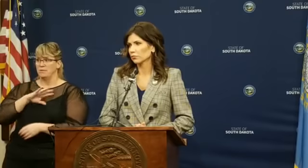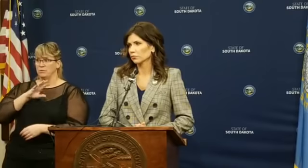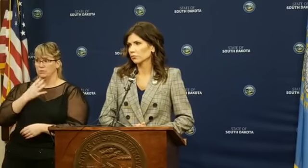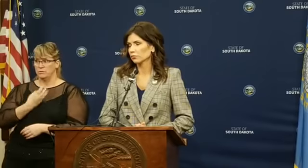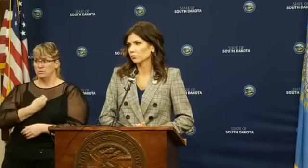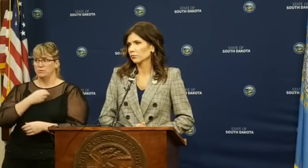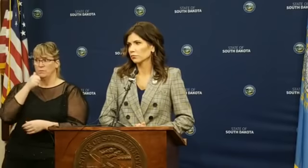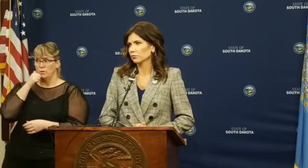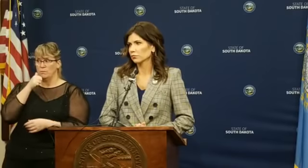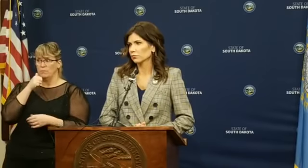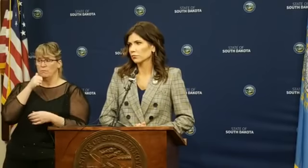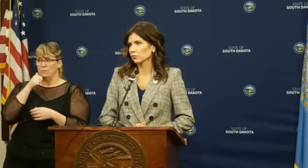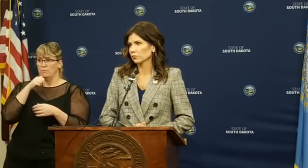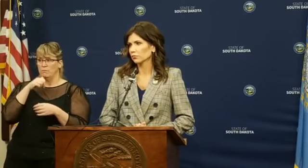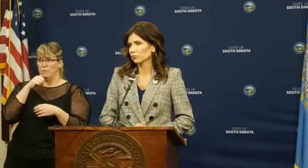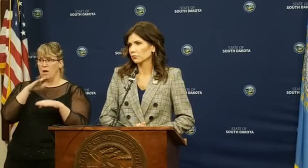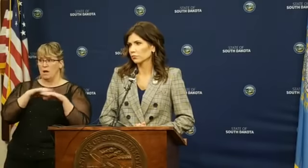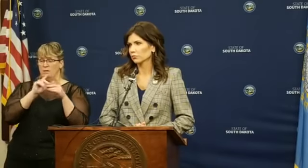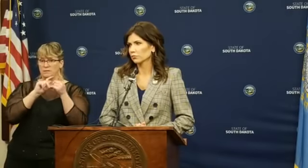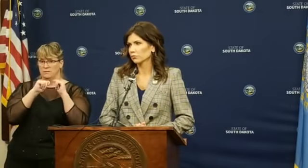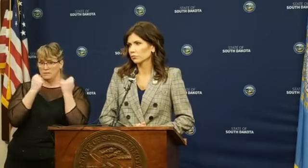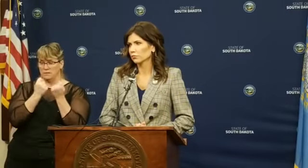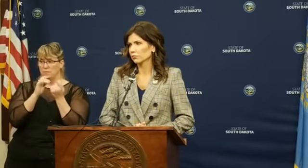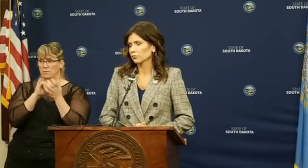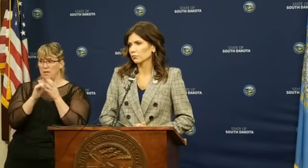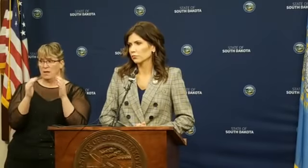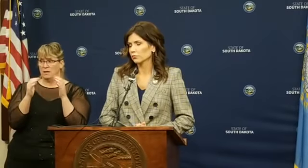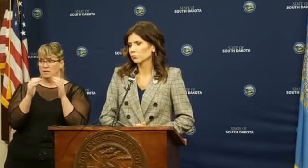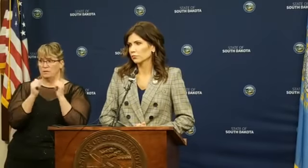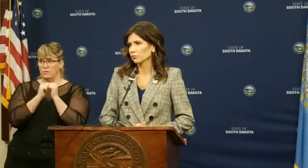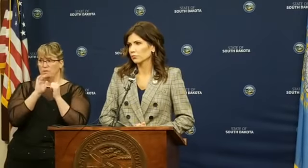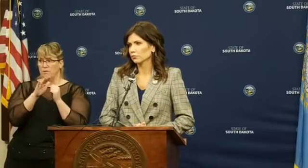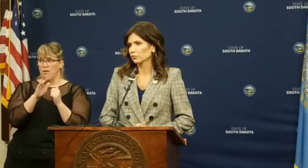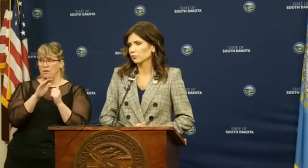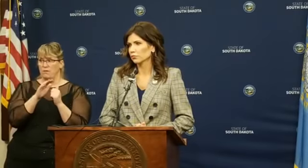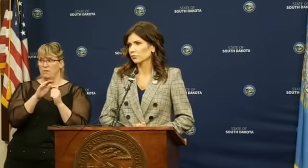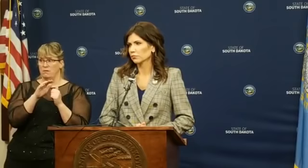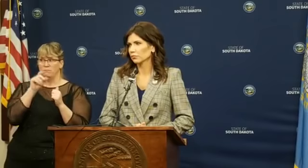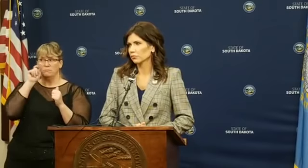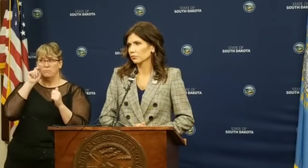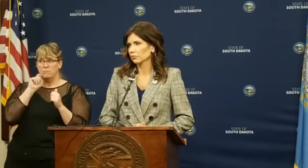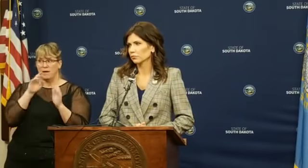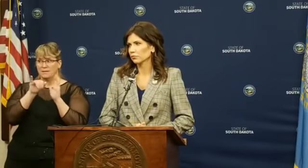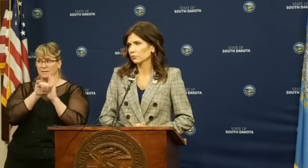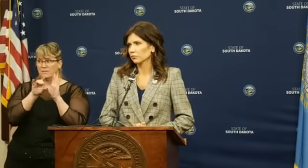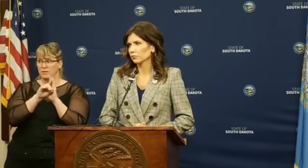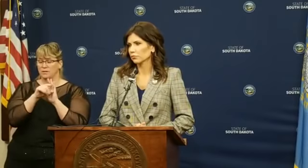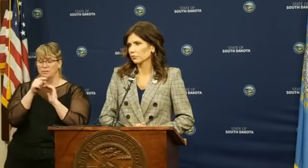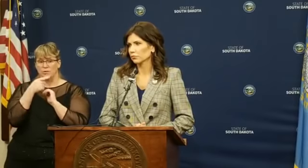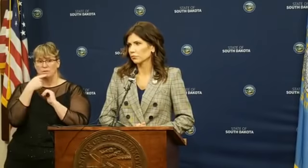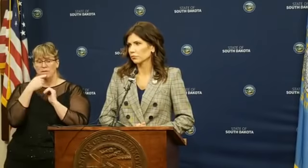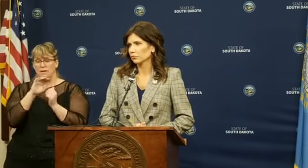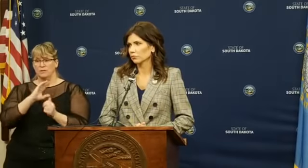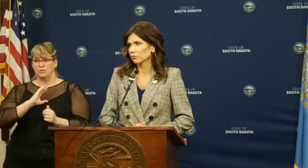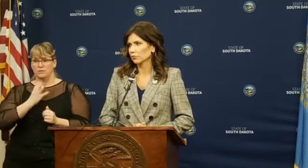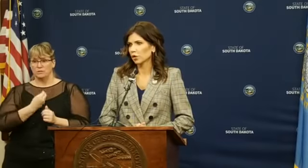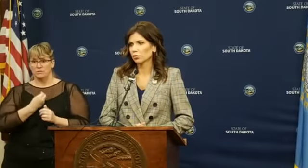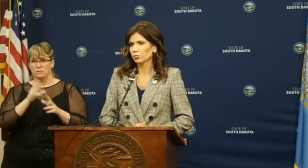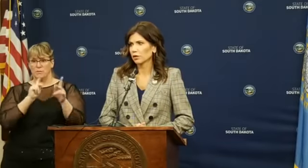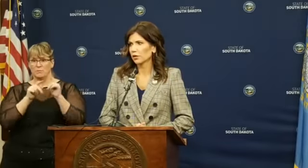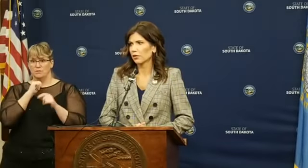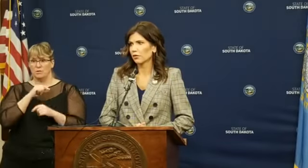to participate on a team that aligns with their gender identity. So are you implying that trans people don't exist?